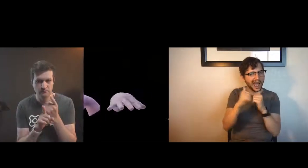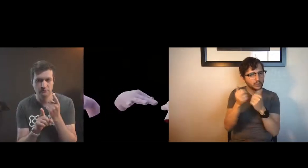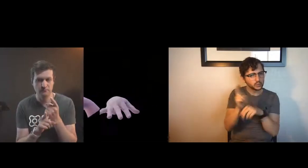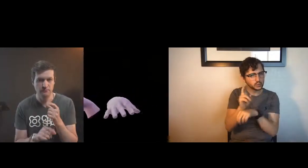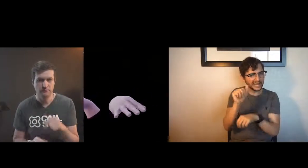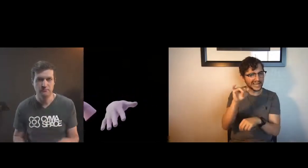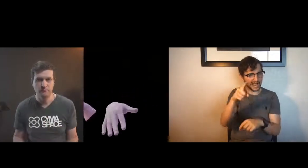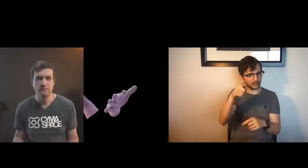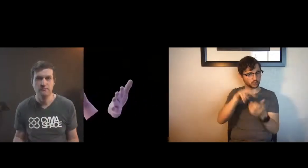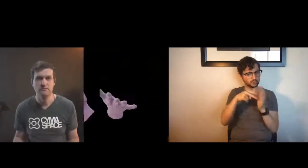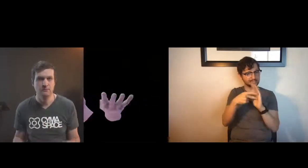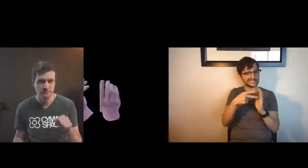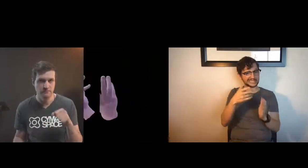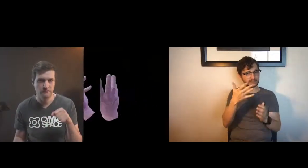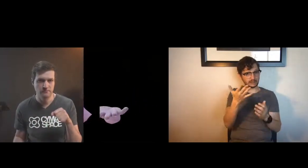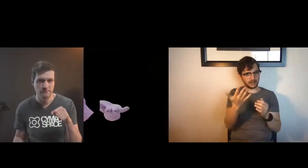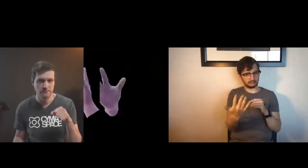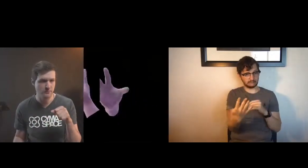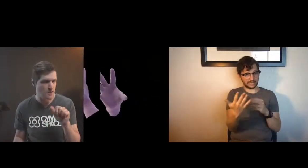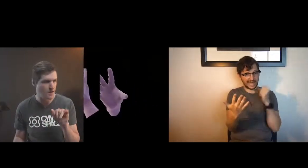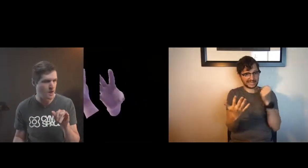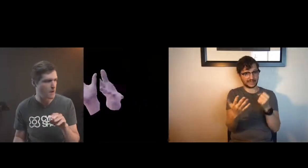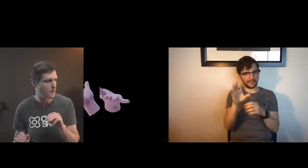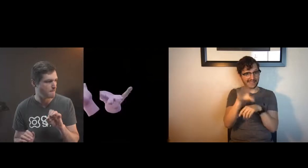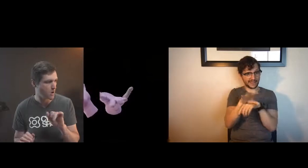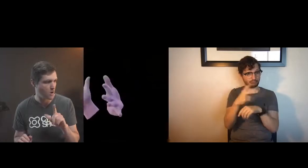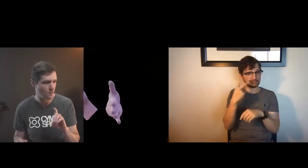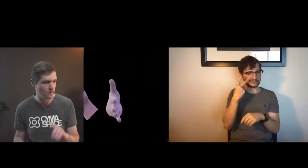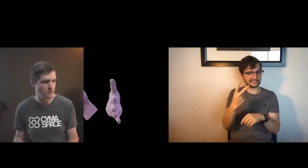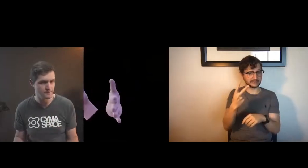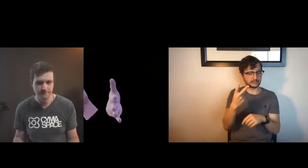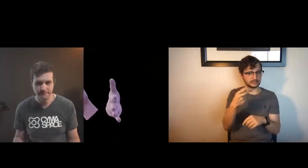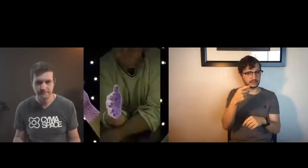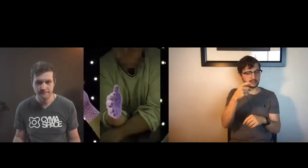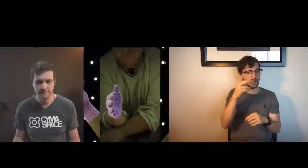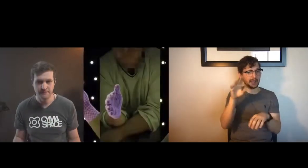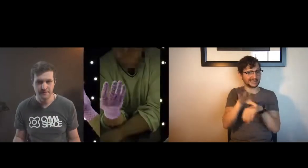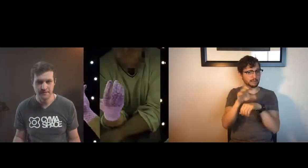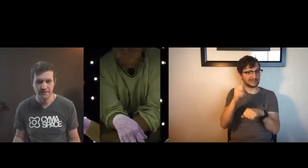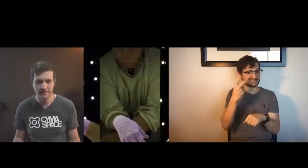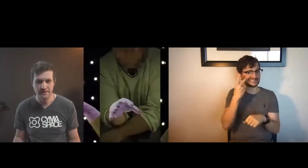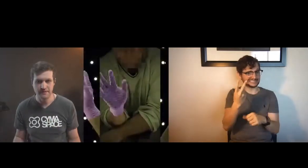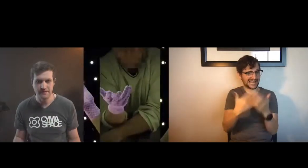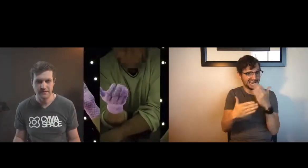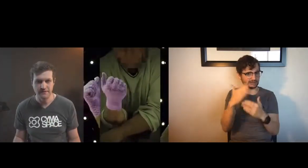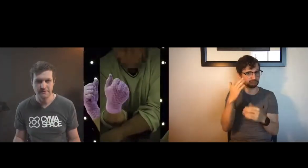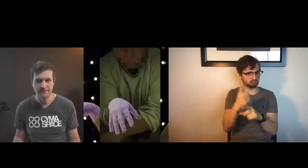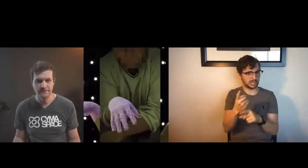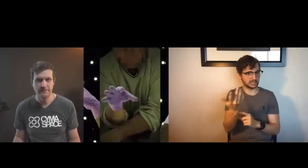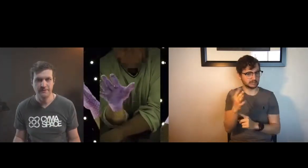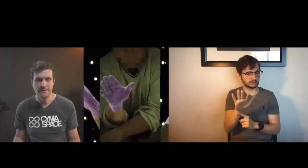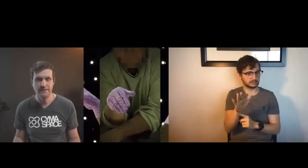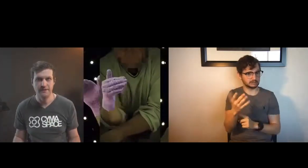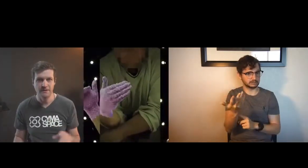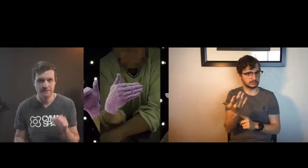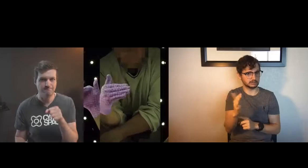and this was done using ai how did that work like the camera just needed to be able to see your whole hand